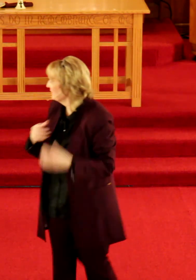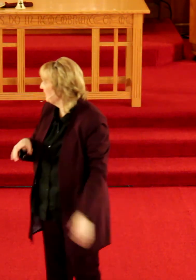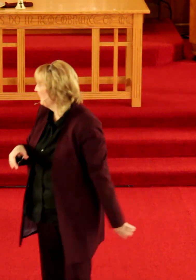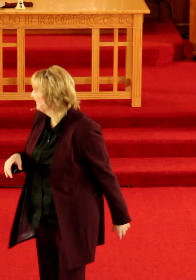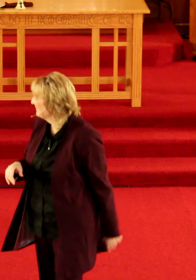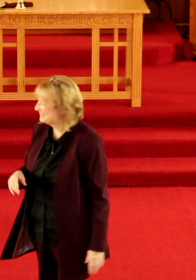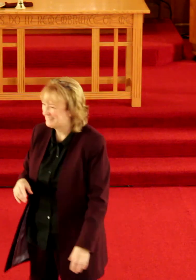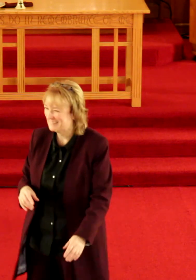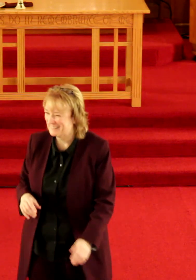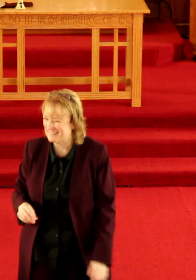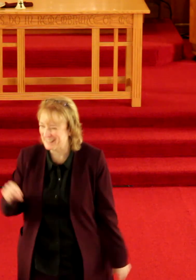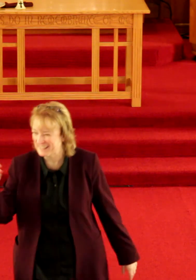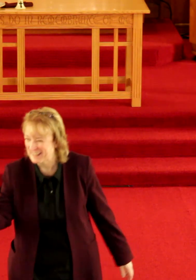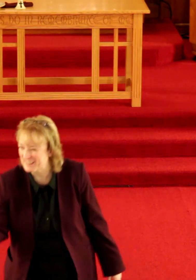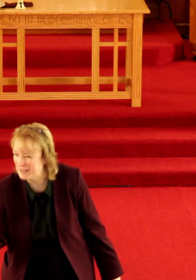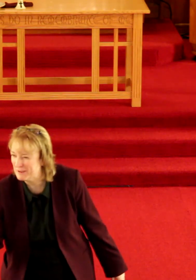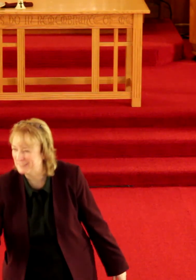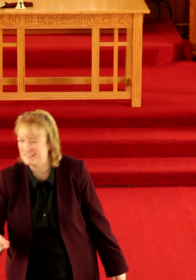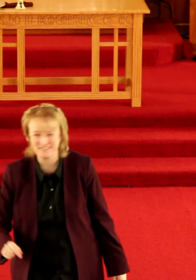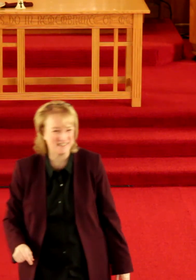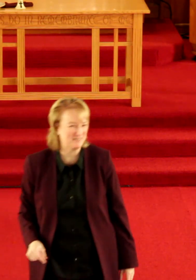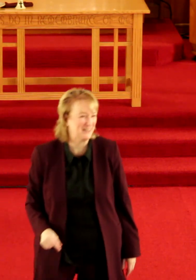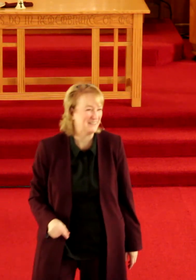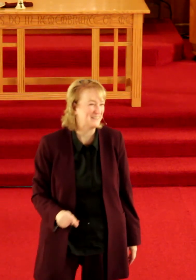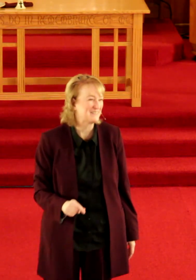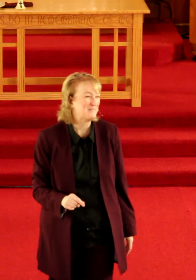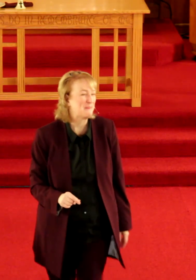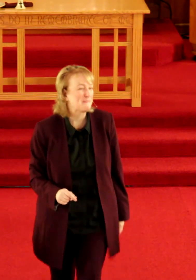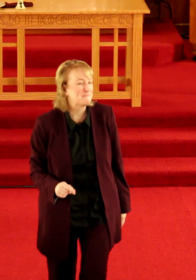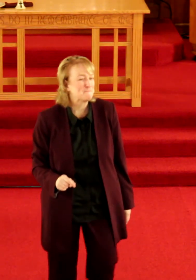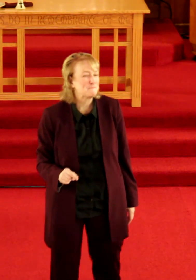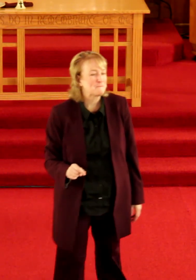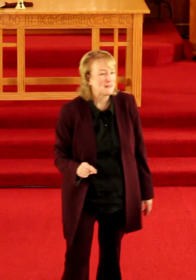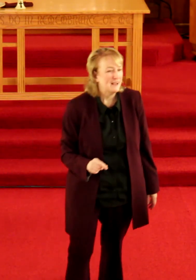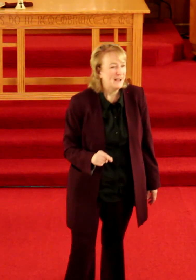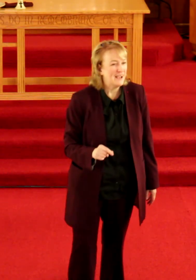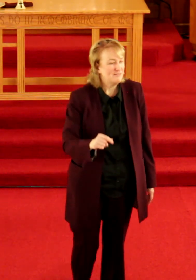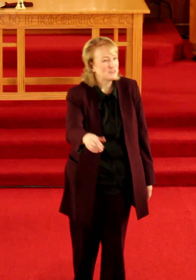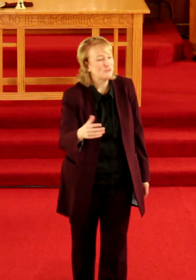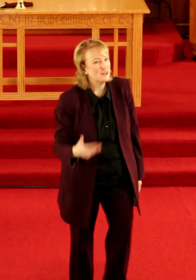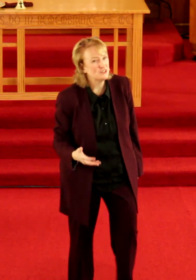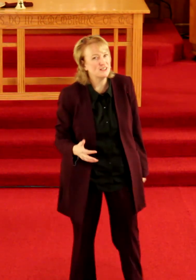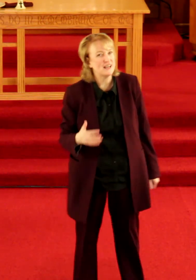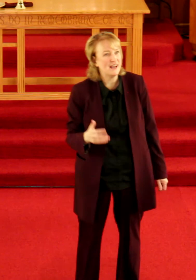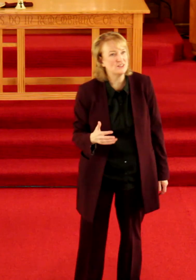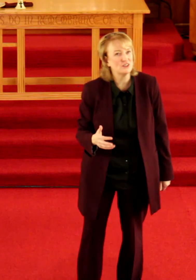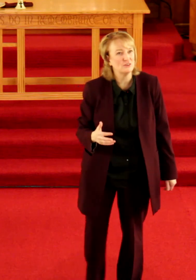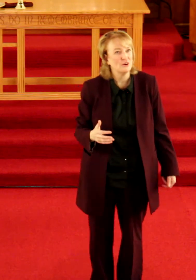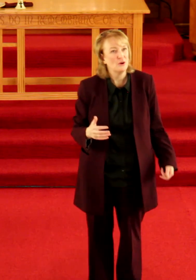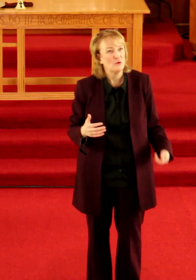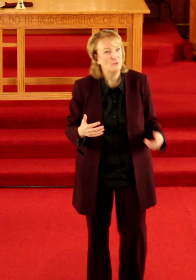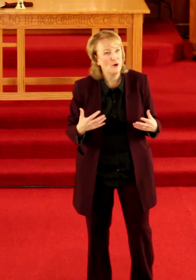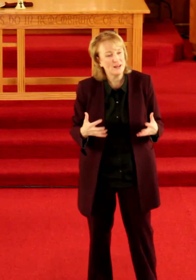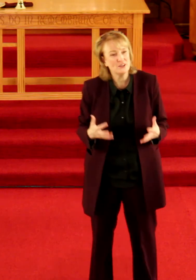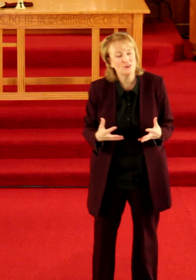right yeah i work a song going with and be yourself to be